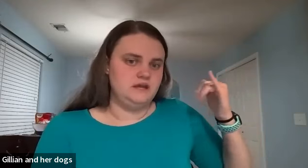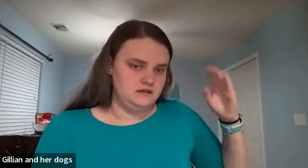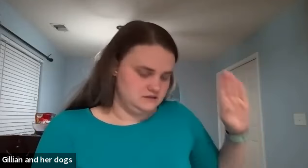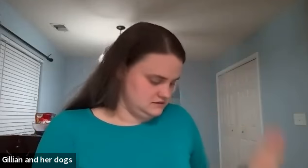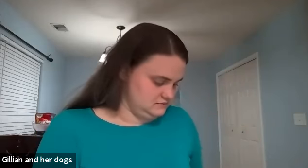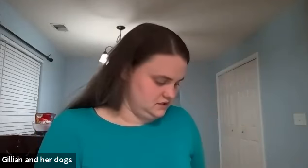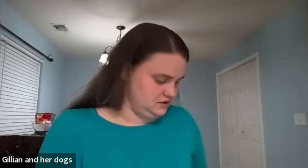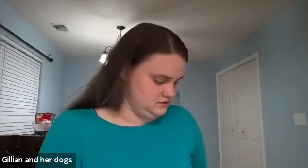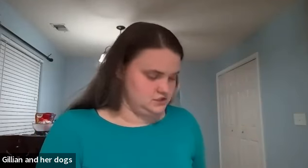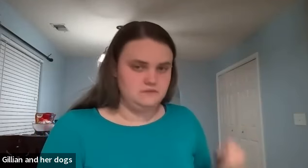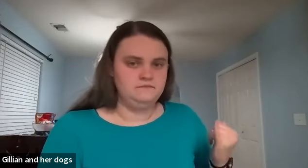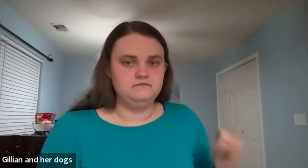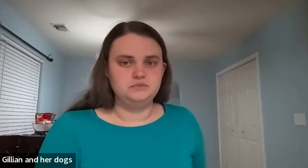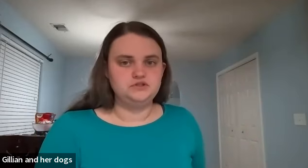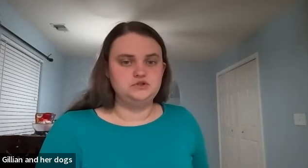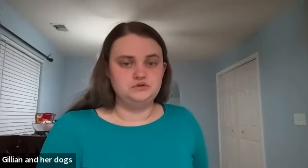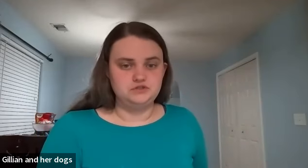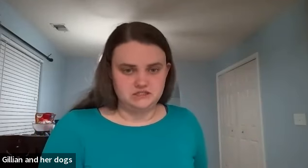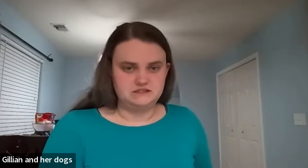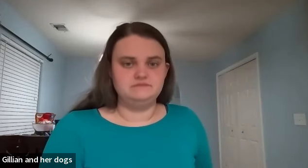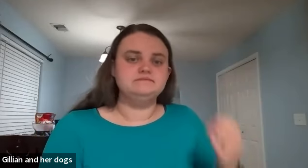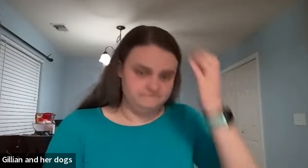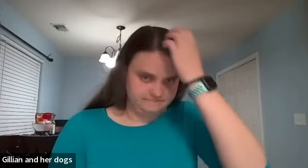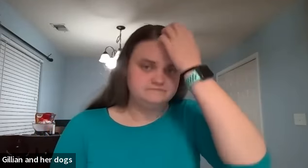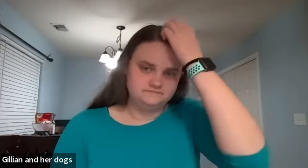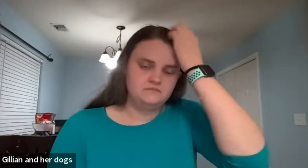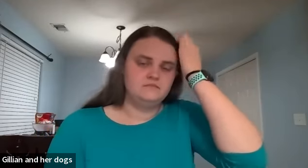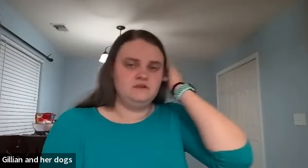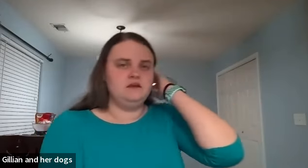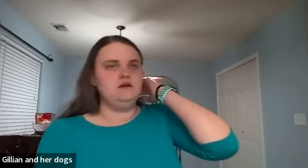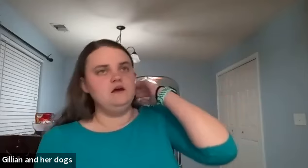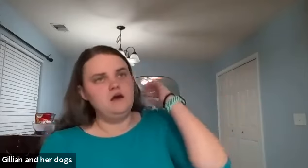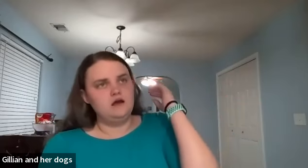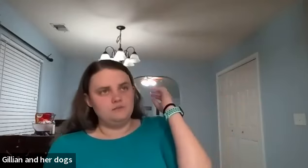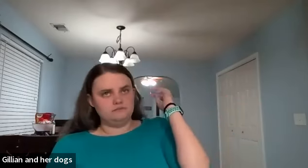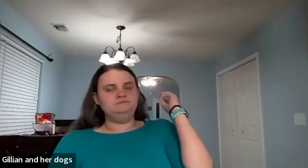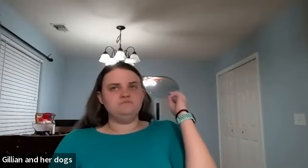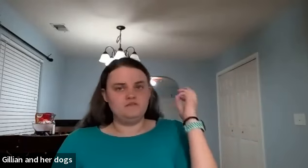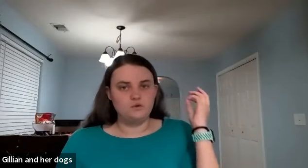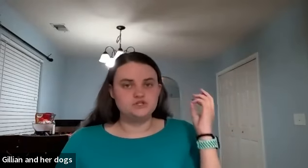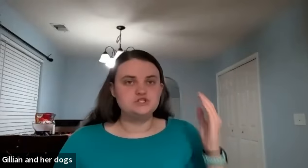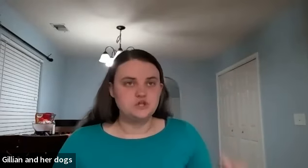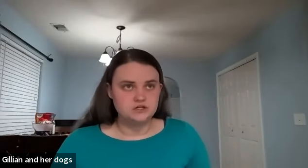pants b j blue jeans um for skirt